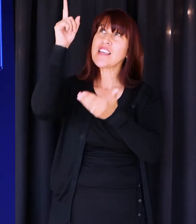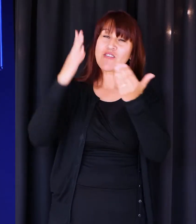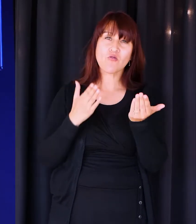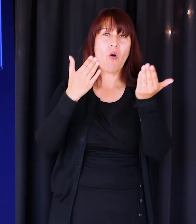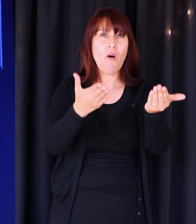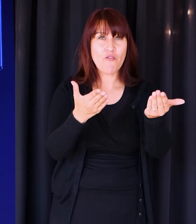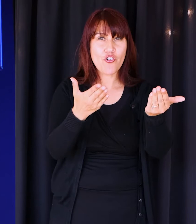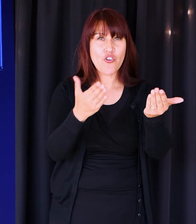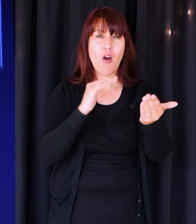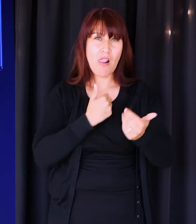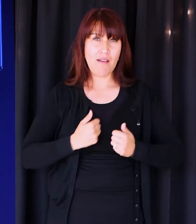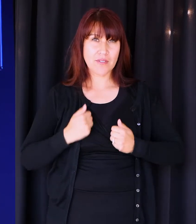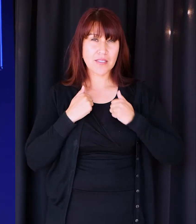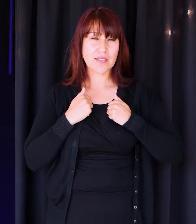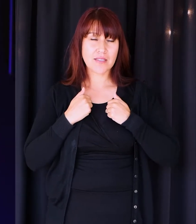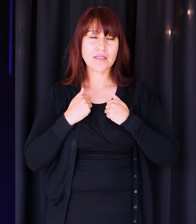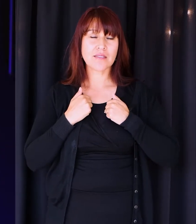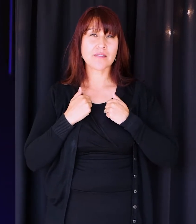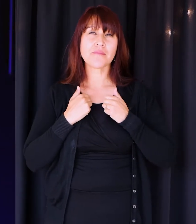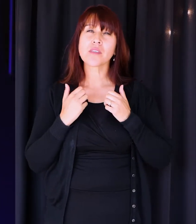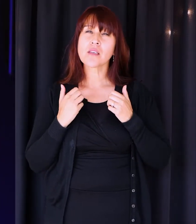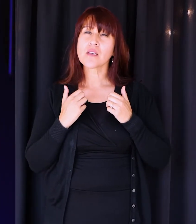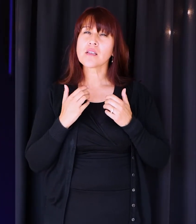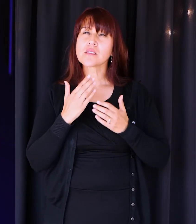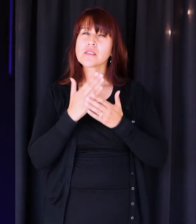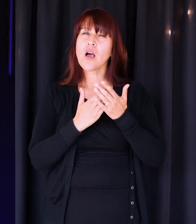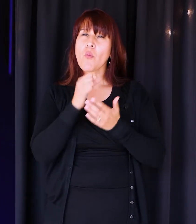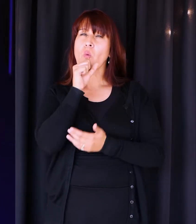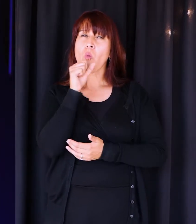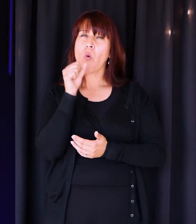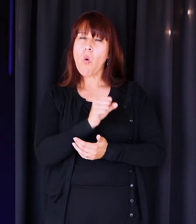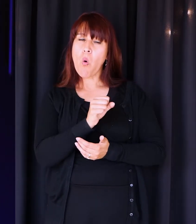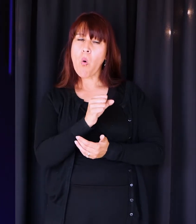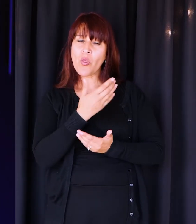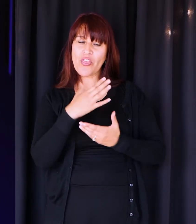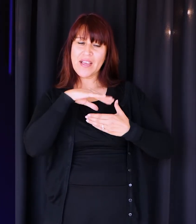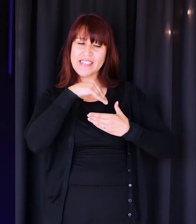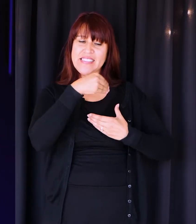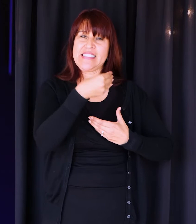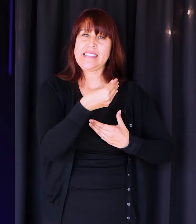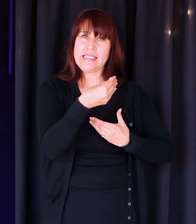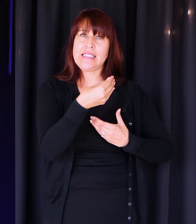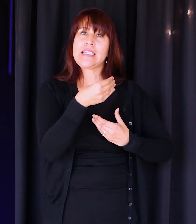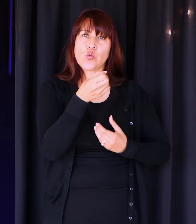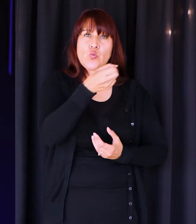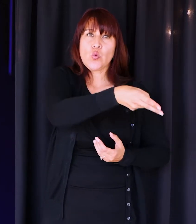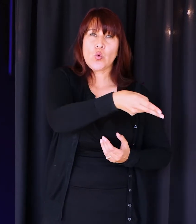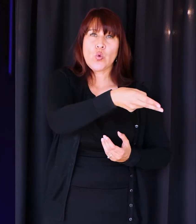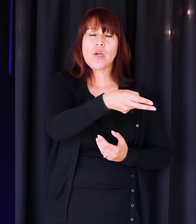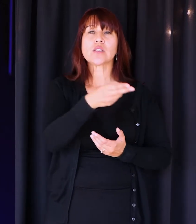into our lives. I'm telling you, there's some, there's some old things that we're going to have to let go of. There's some old